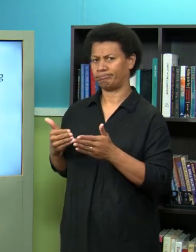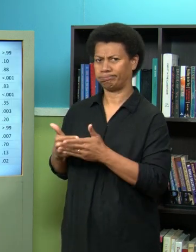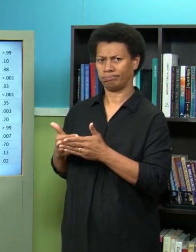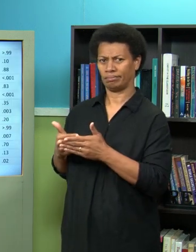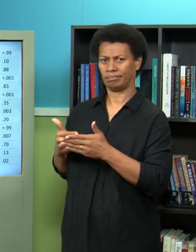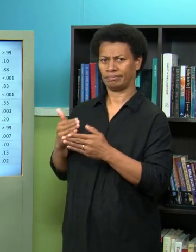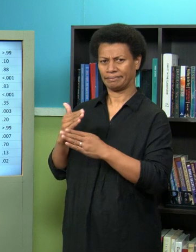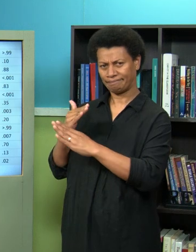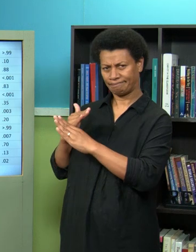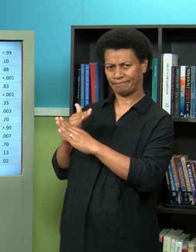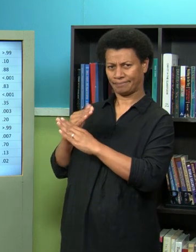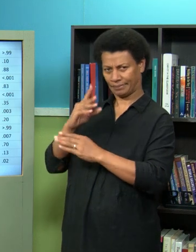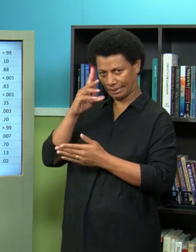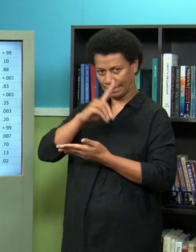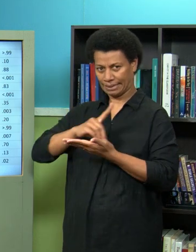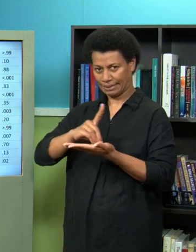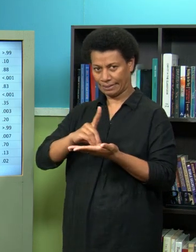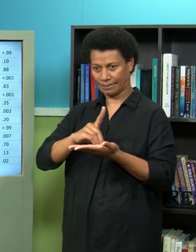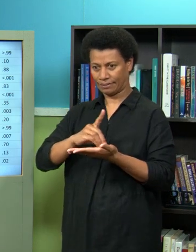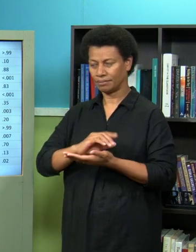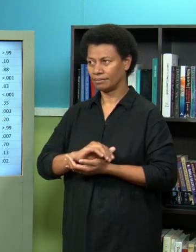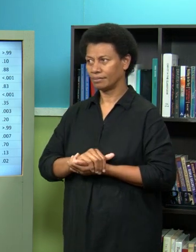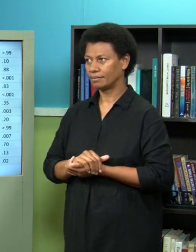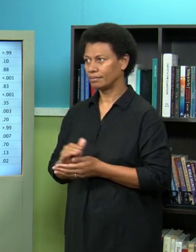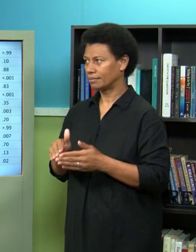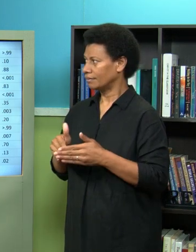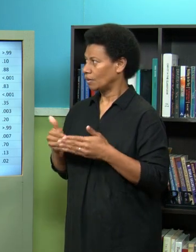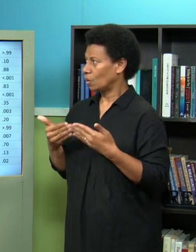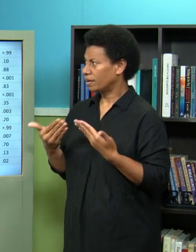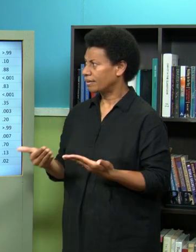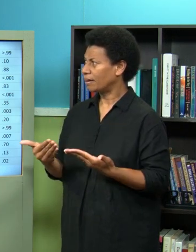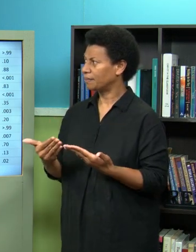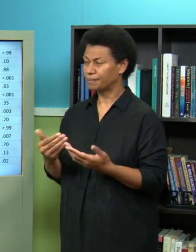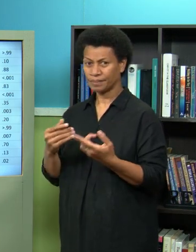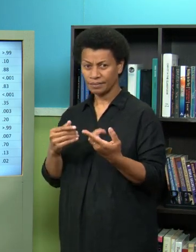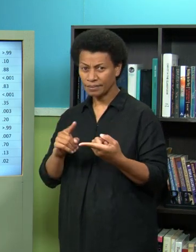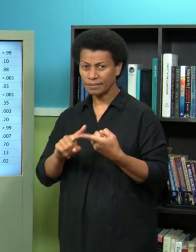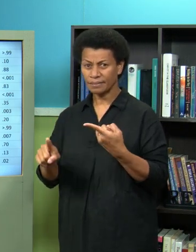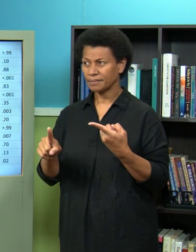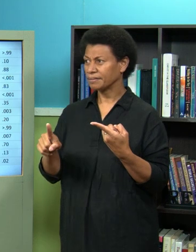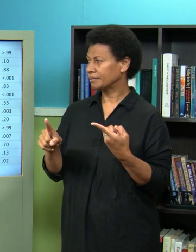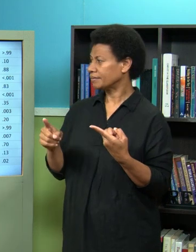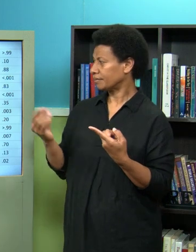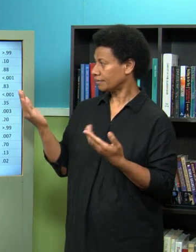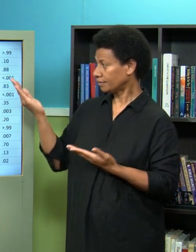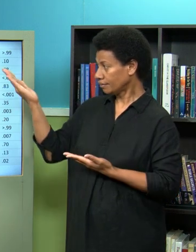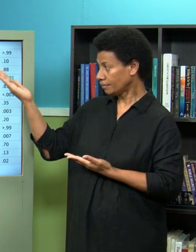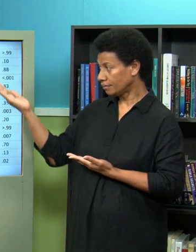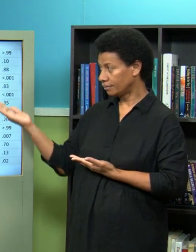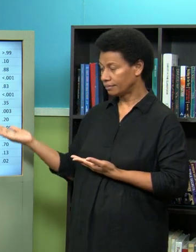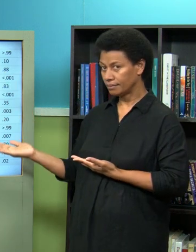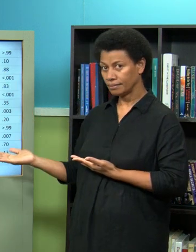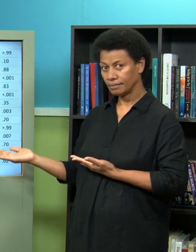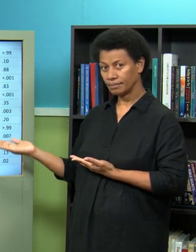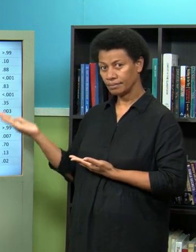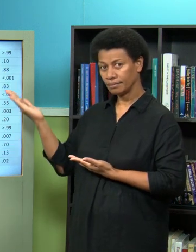okay so ecmo um ecmo is not readily available in fiji just keep that in mind as well now this was published